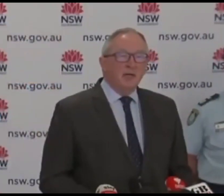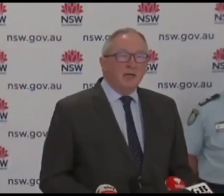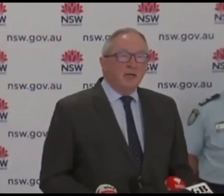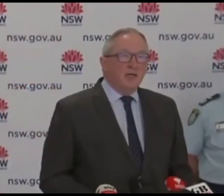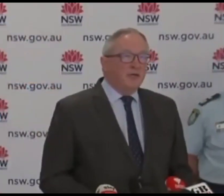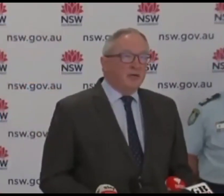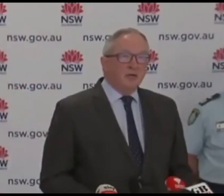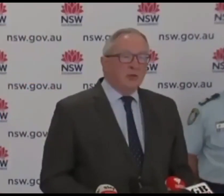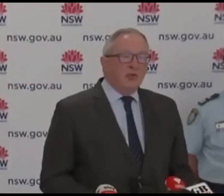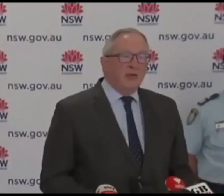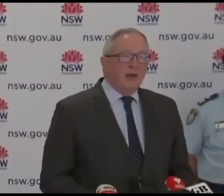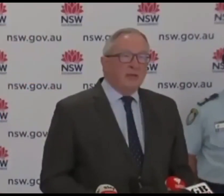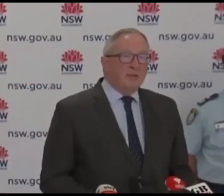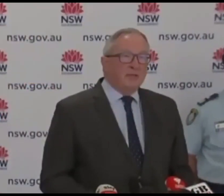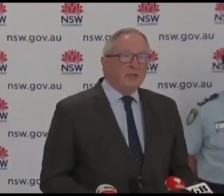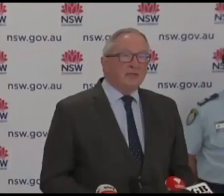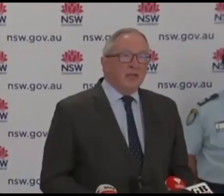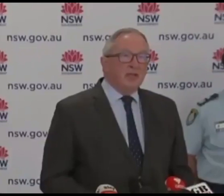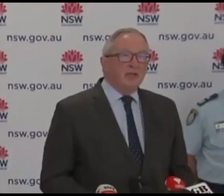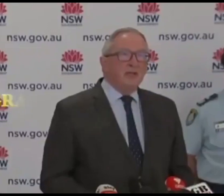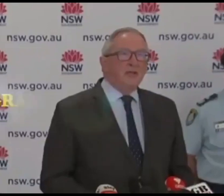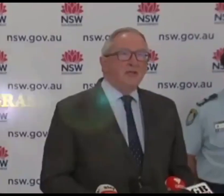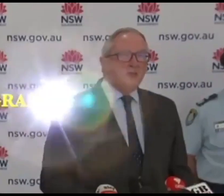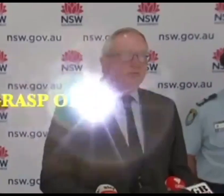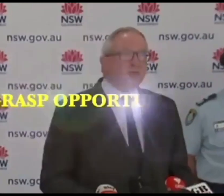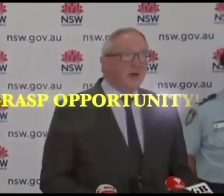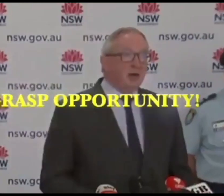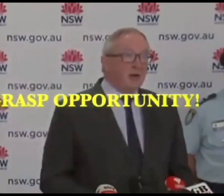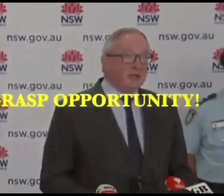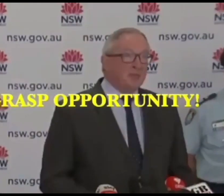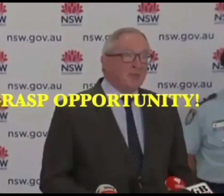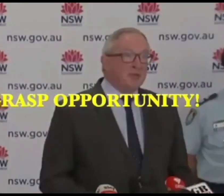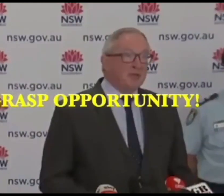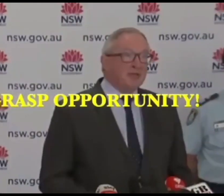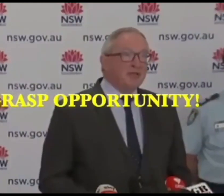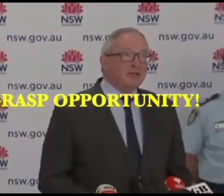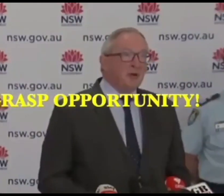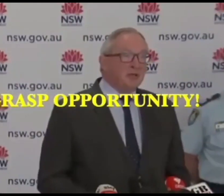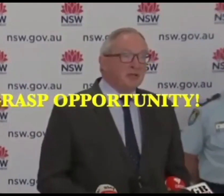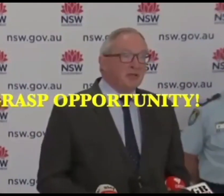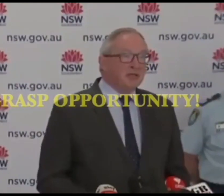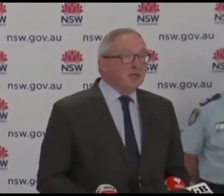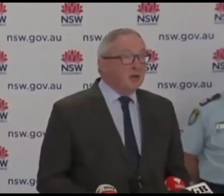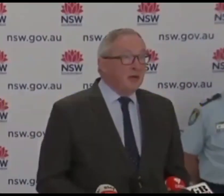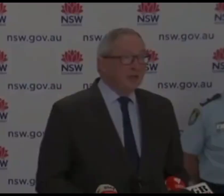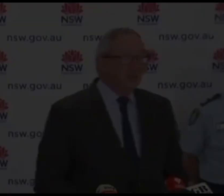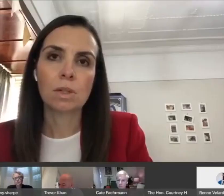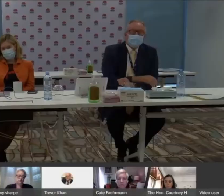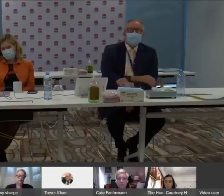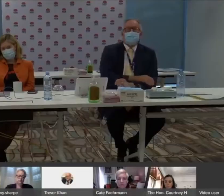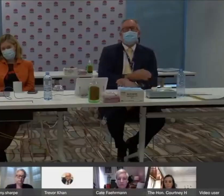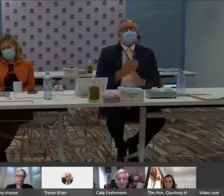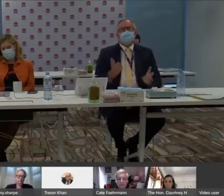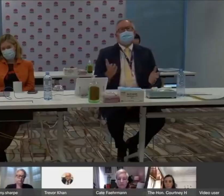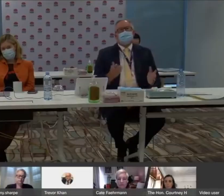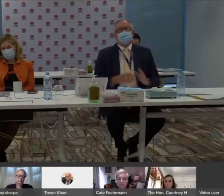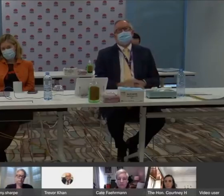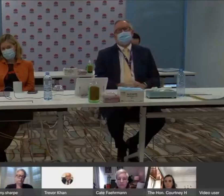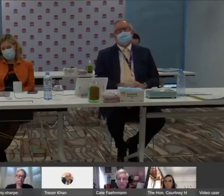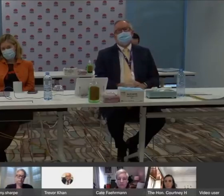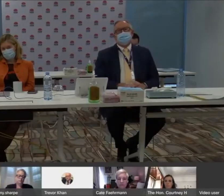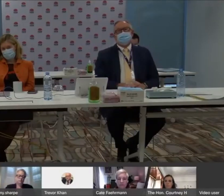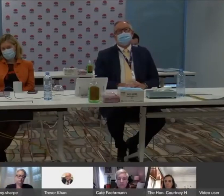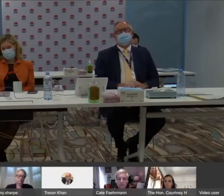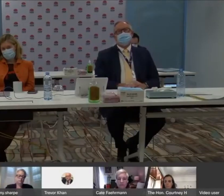if you talk to any of our Olympians, I'll tell you, you've just got to grasp opportunity and this is an opportunity, so don't waste it. So my question... don't know what